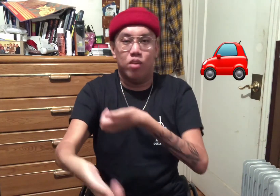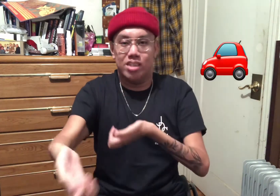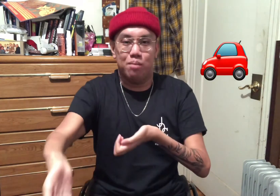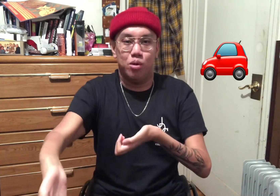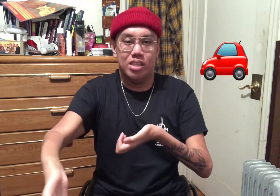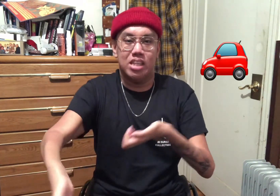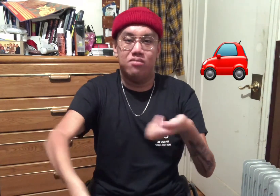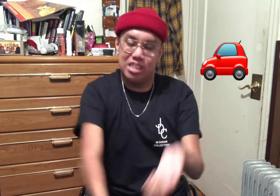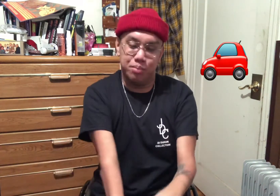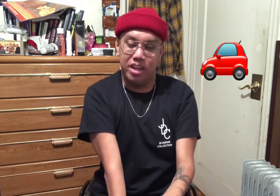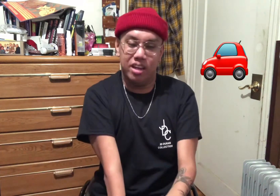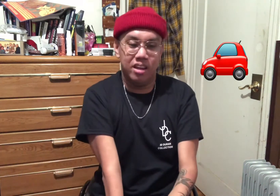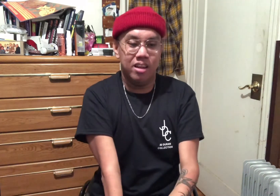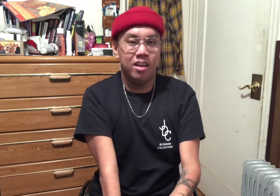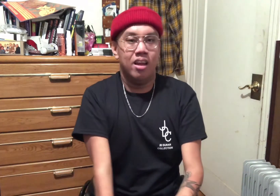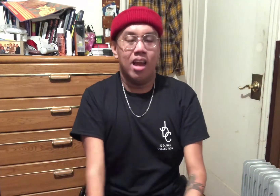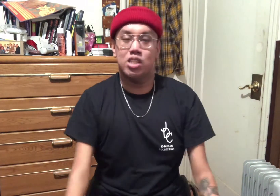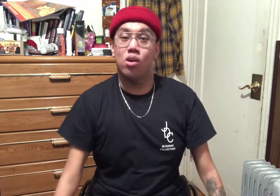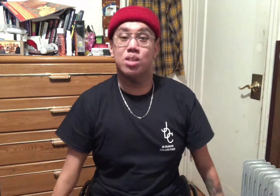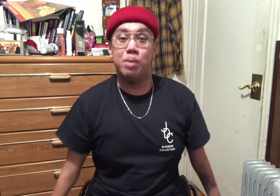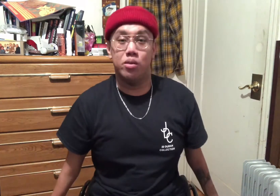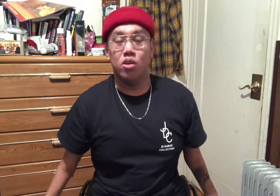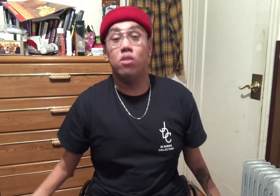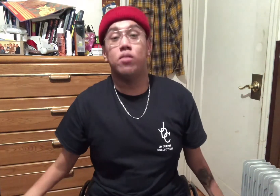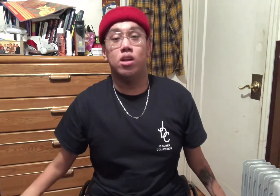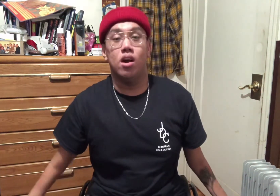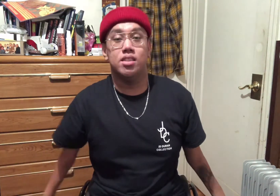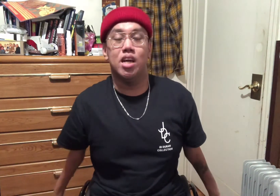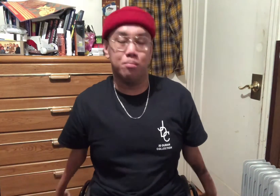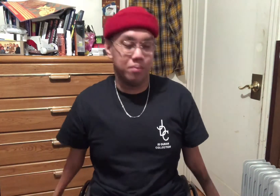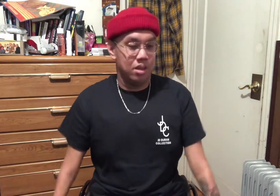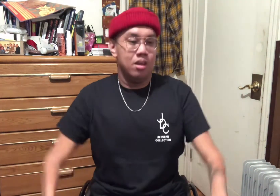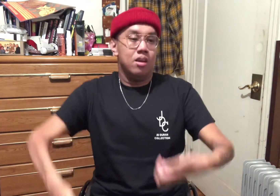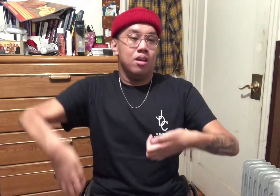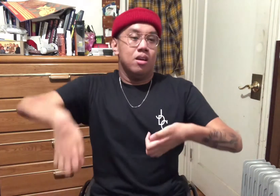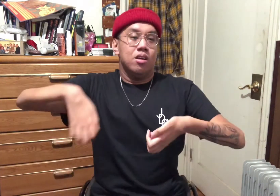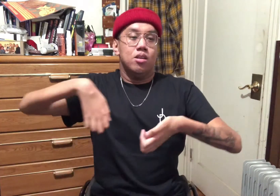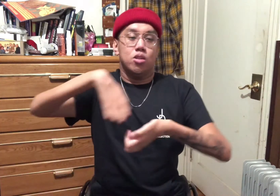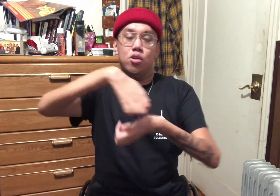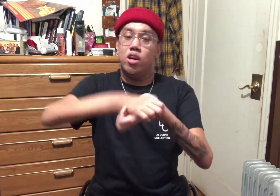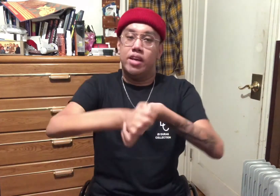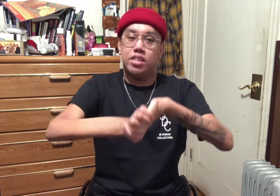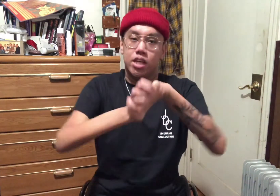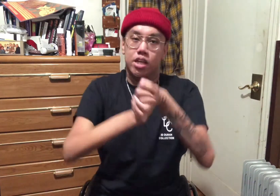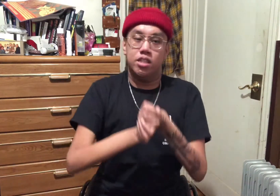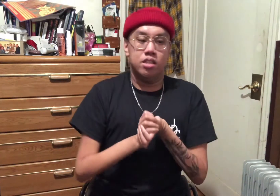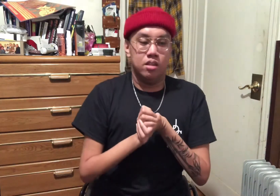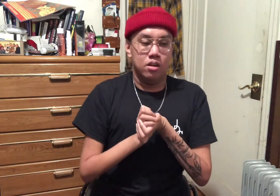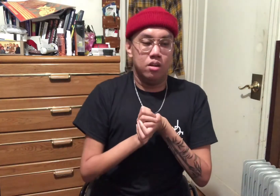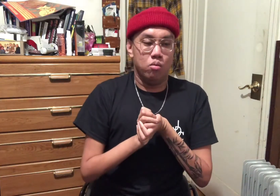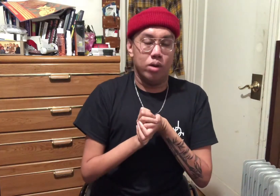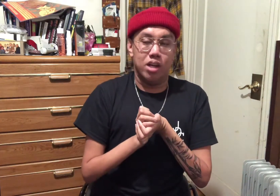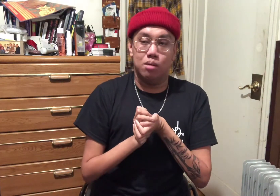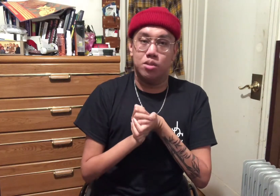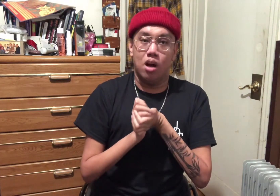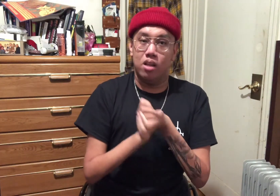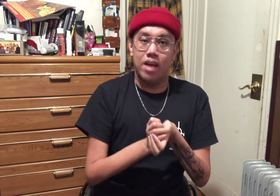example. It's an investment, and it's going to be with you for a long time. So do your research when it comes to all of that